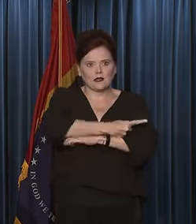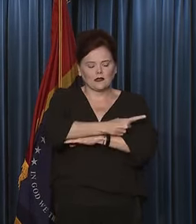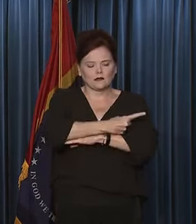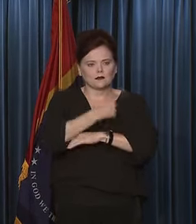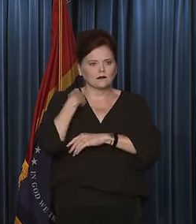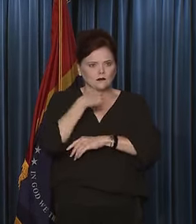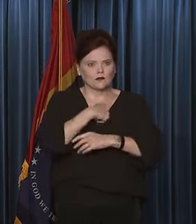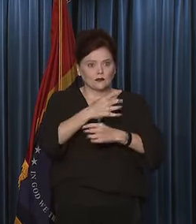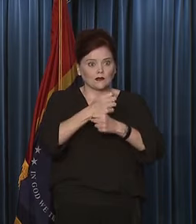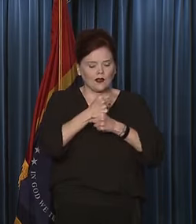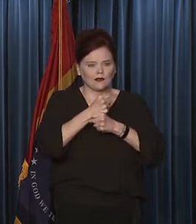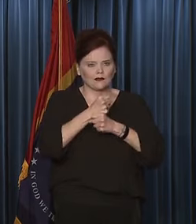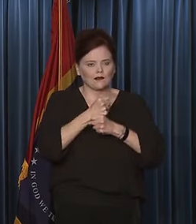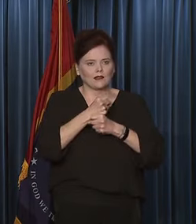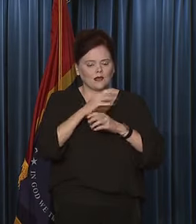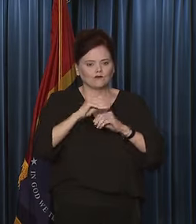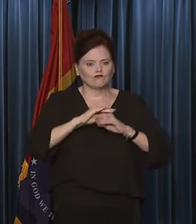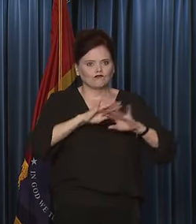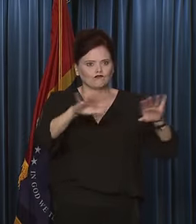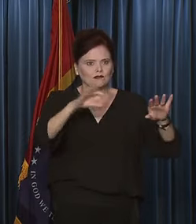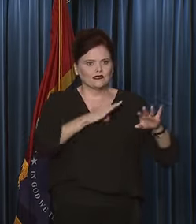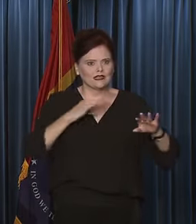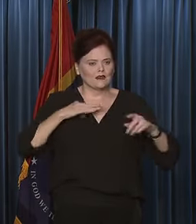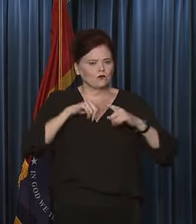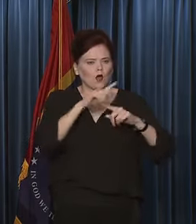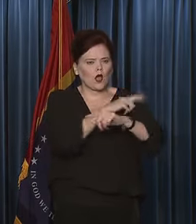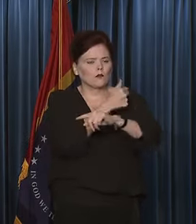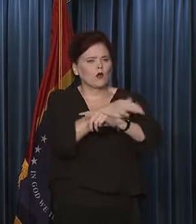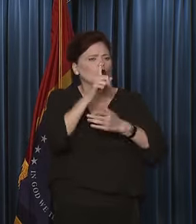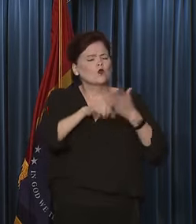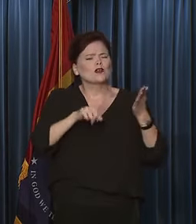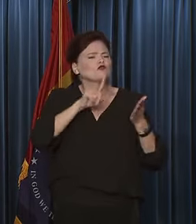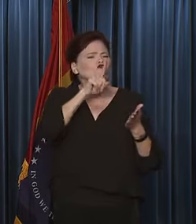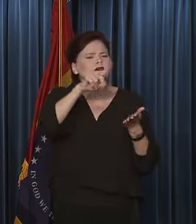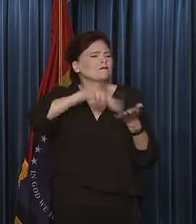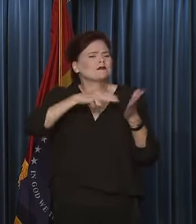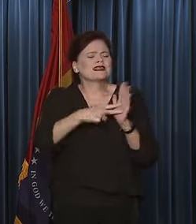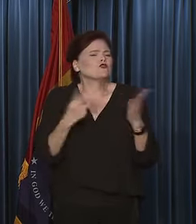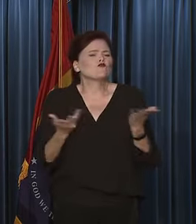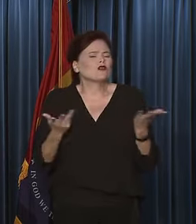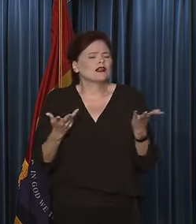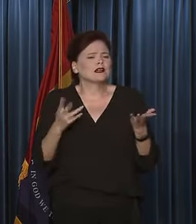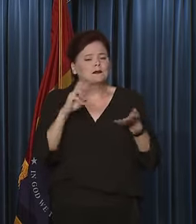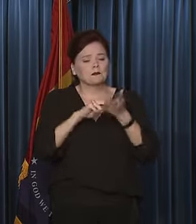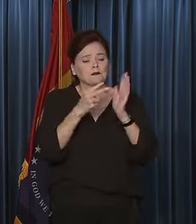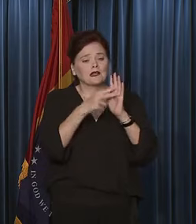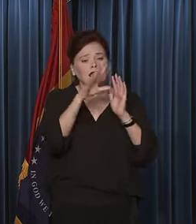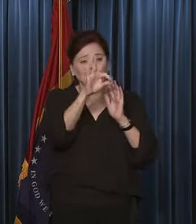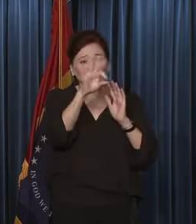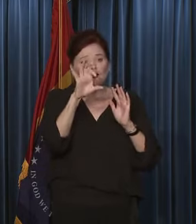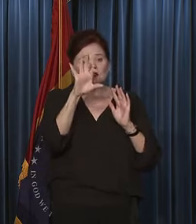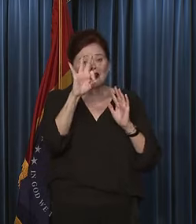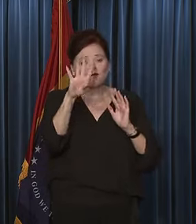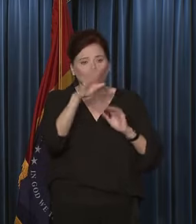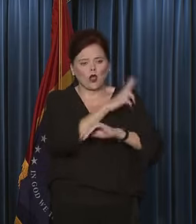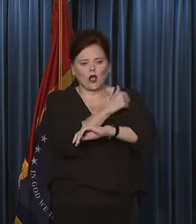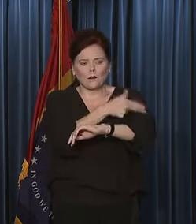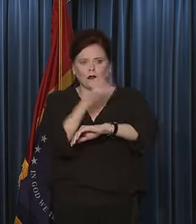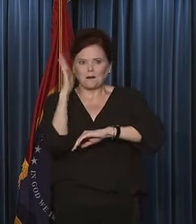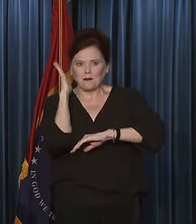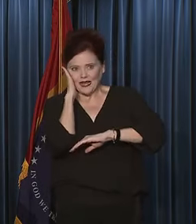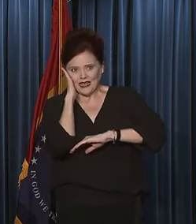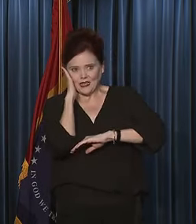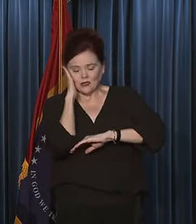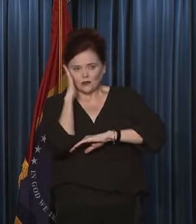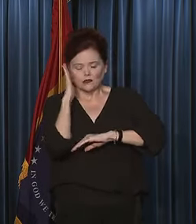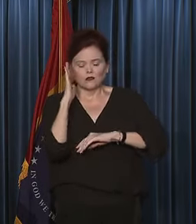to do and get out to the hospital. So what does that really mean? That means about 994 hospital beds. Specifically,